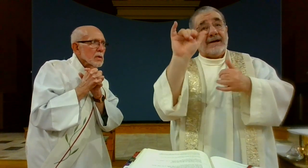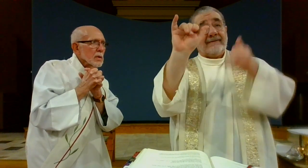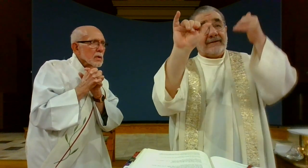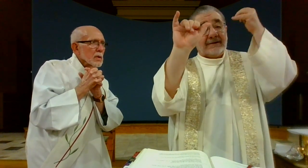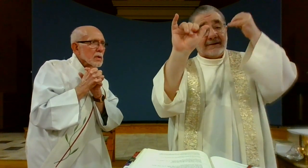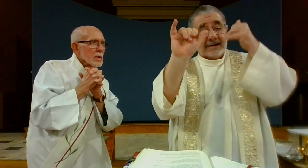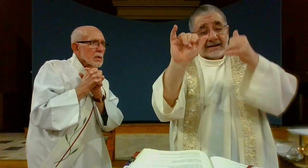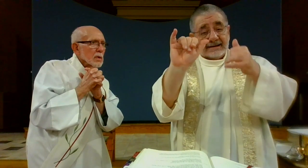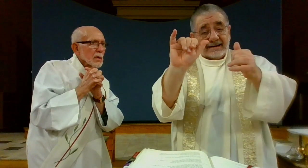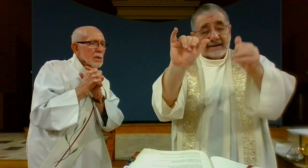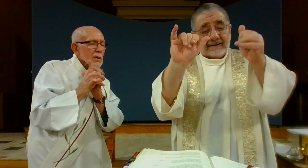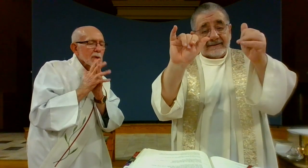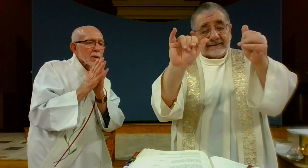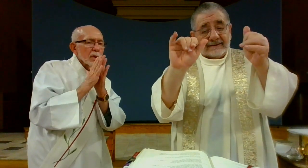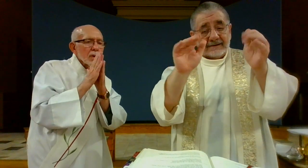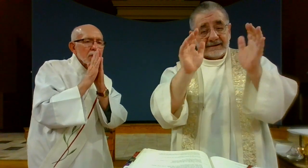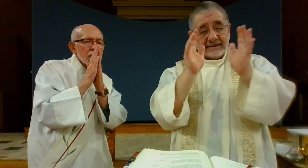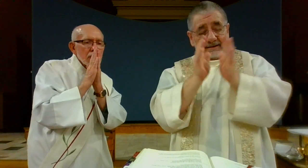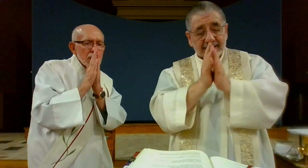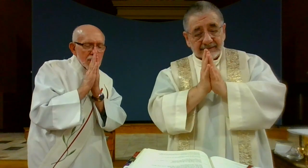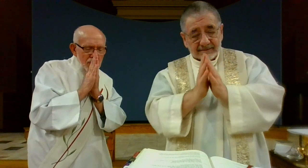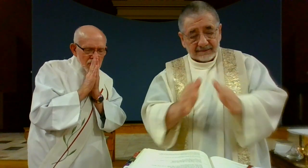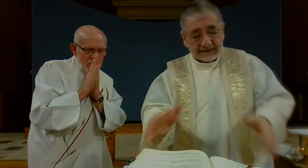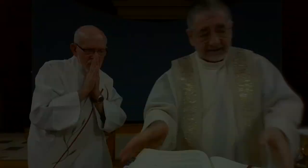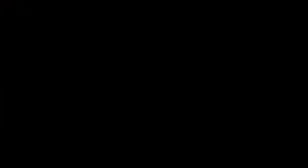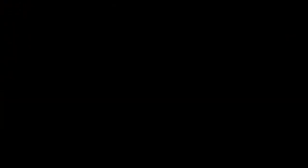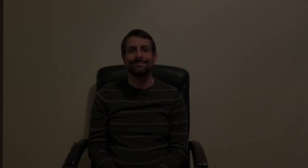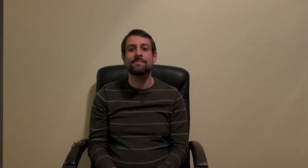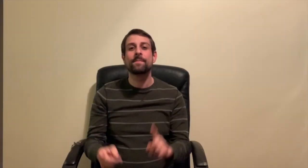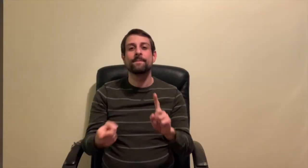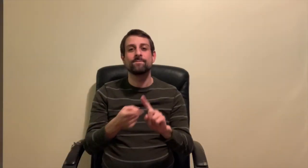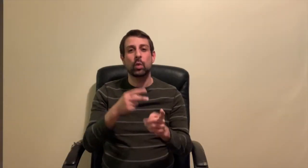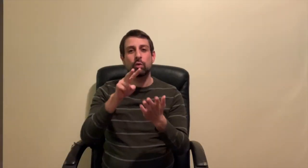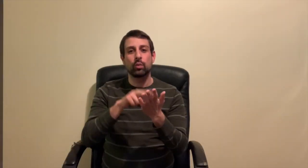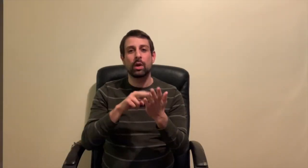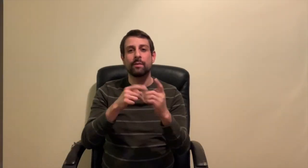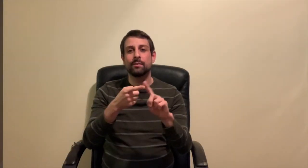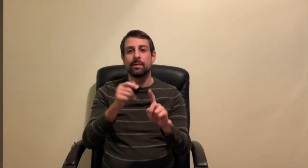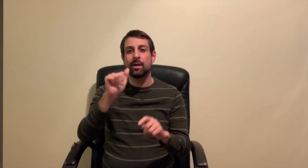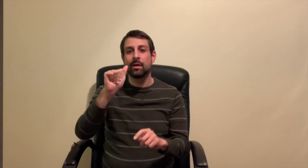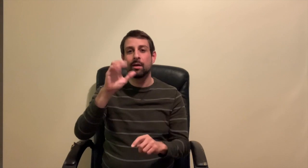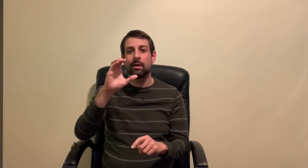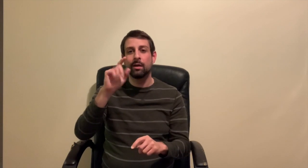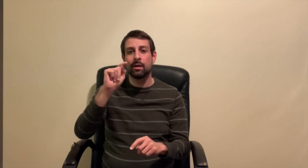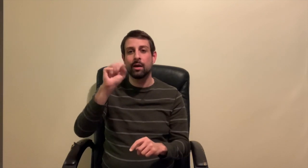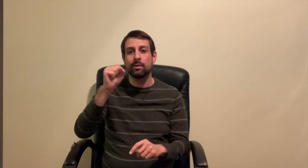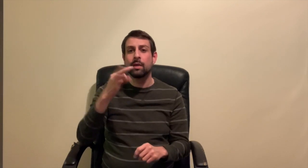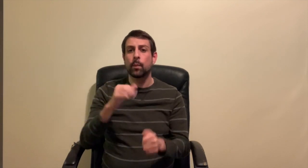forever and ever. Amen. Our first reading is a reading from the Acts